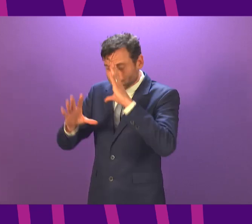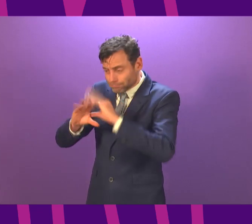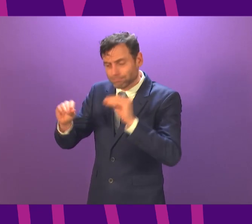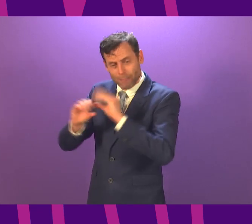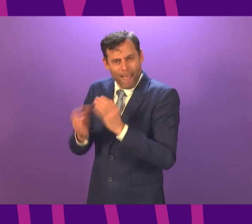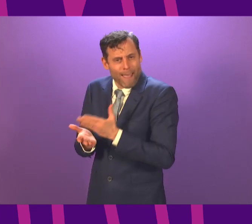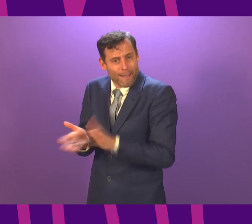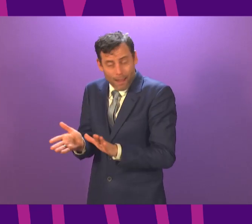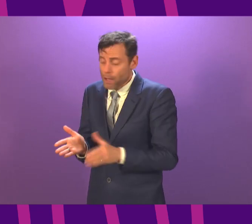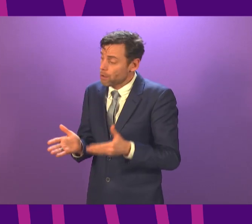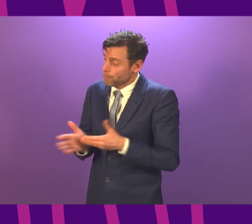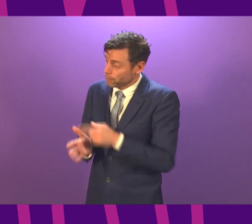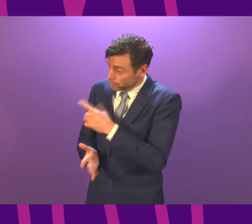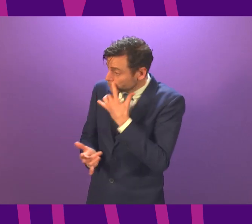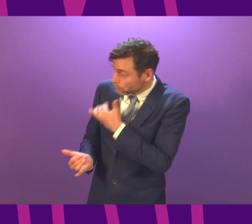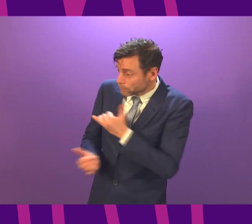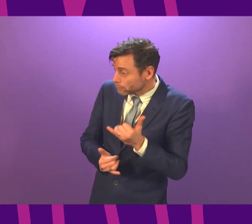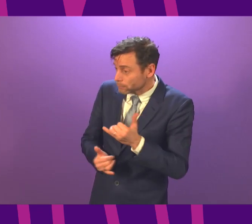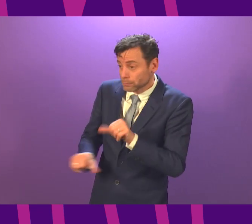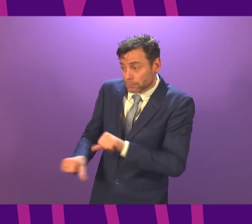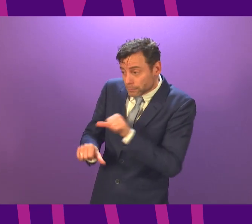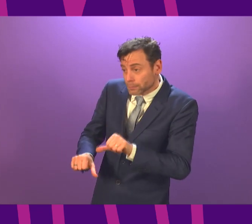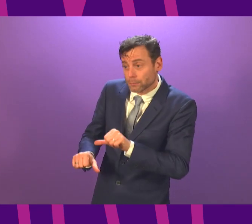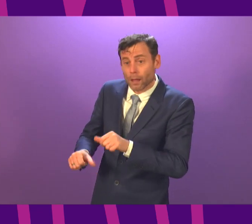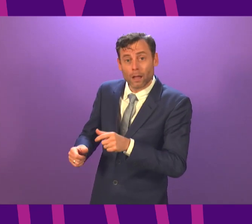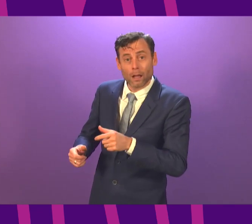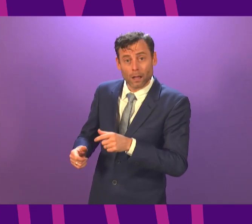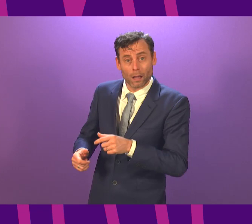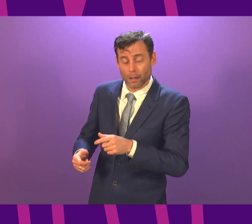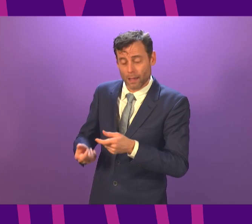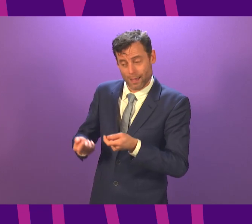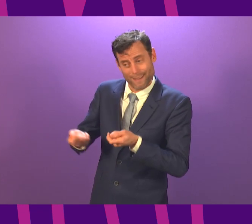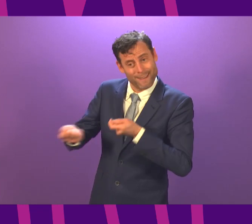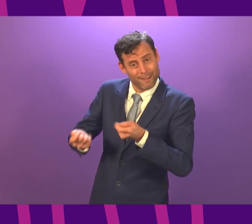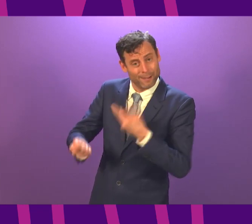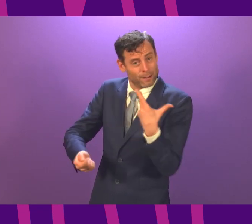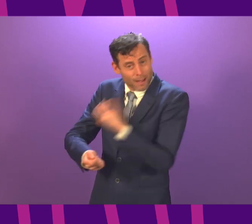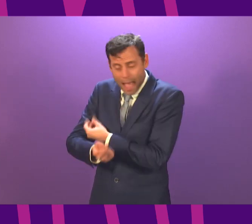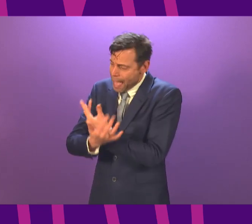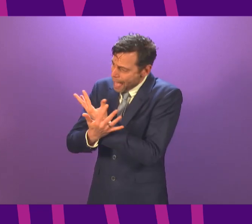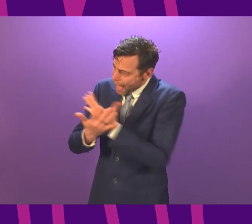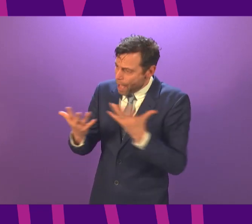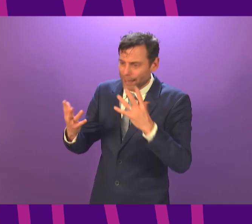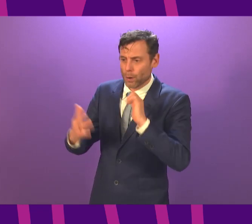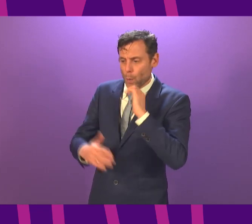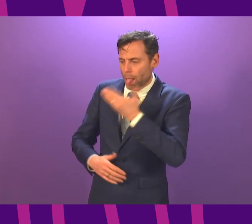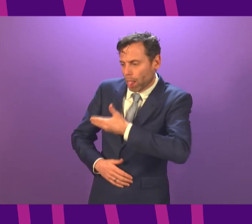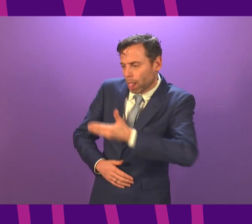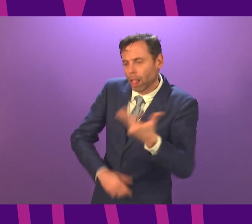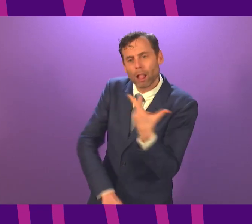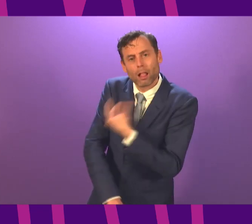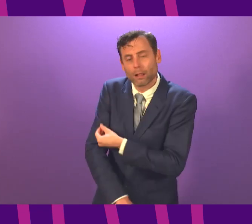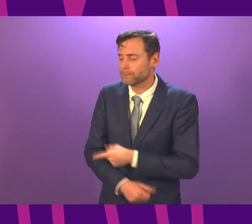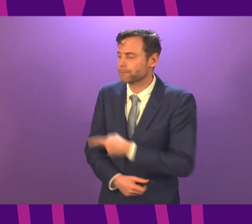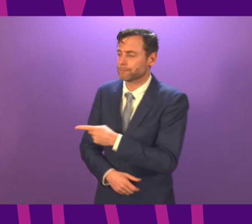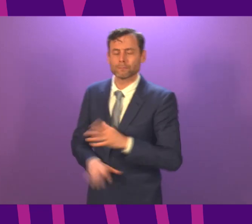Mr. Minister. I take responsibility for all aspects of the government's handling of this. I have never tried to shy away from that. I think